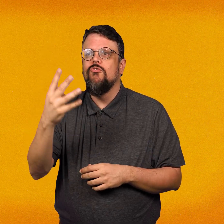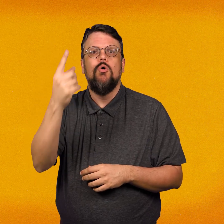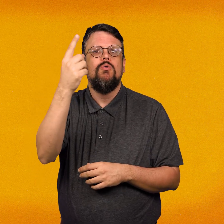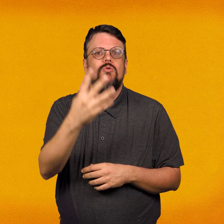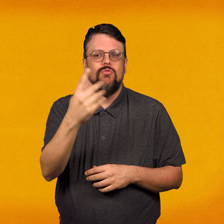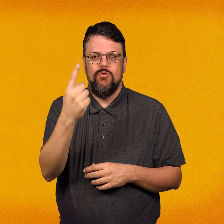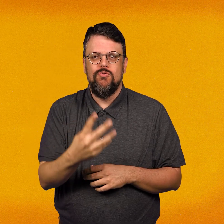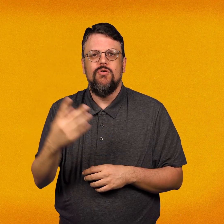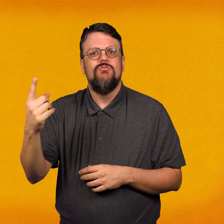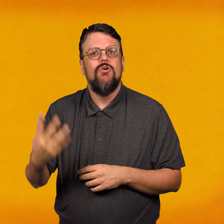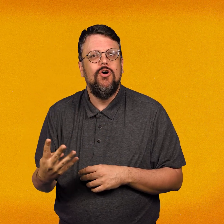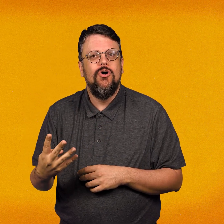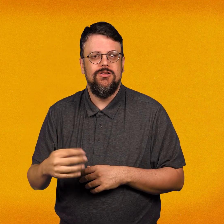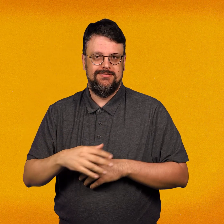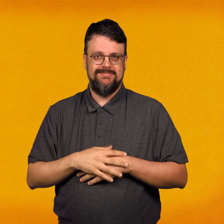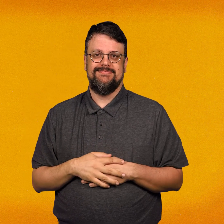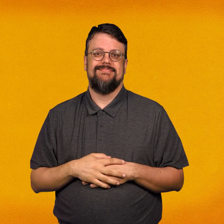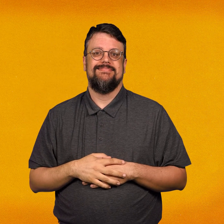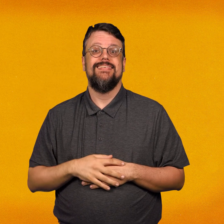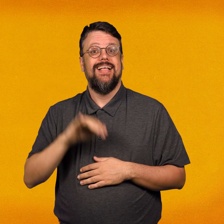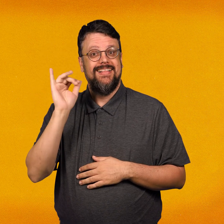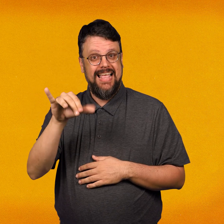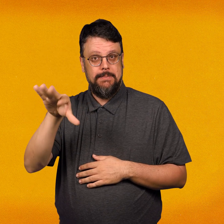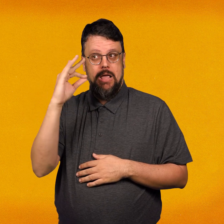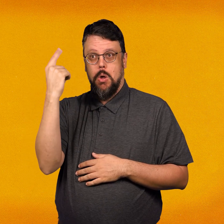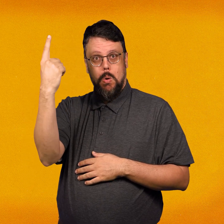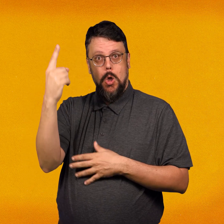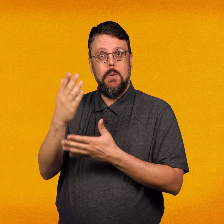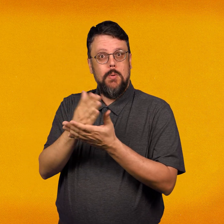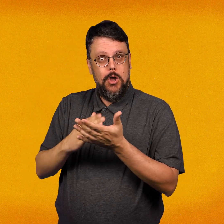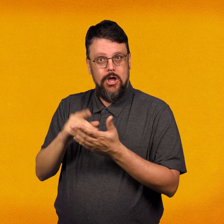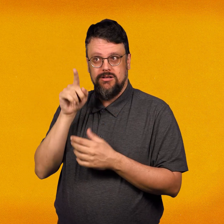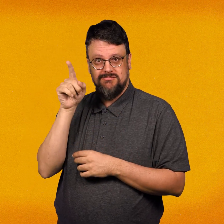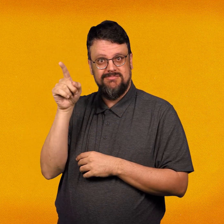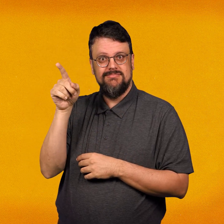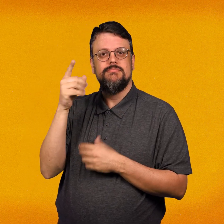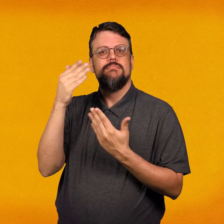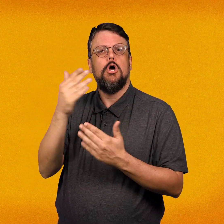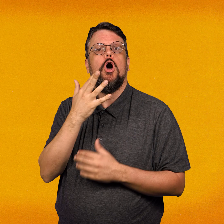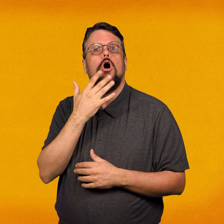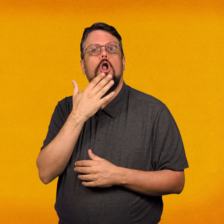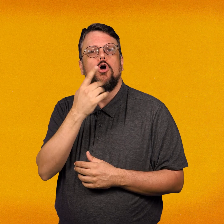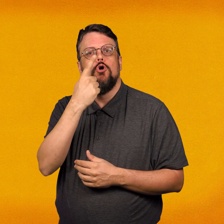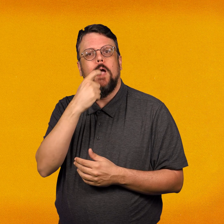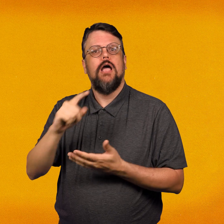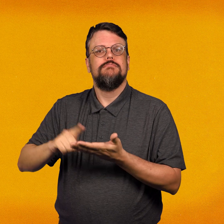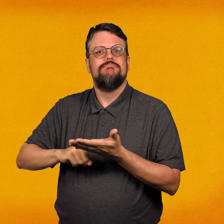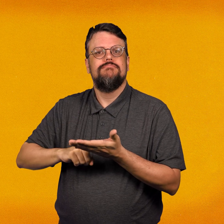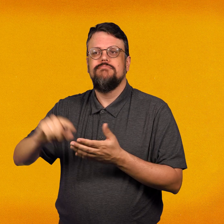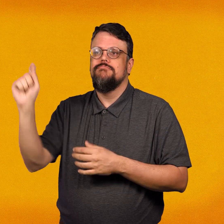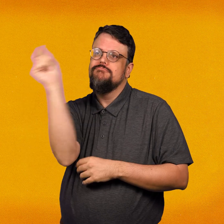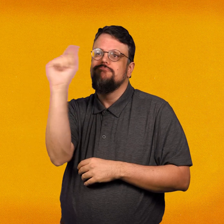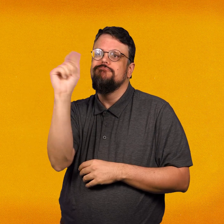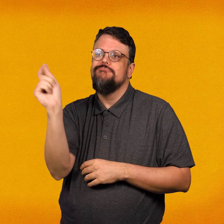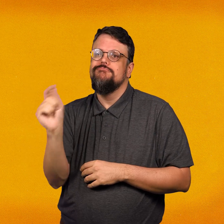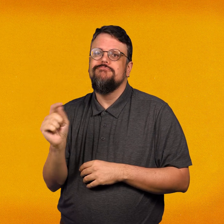in each of the four parts of the plate. With the red crayon, shade in one part, one-fourth of the plate.